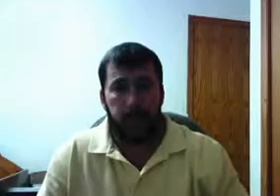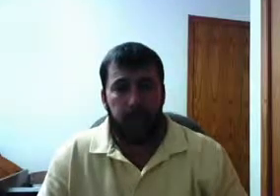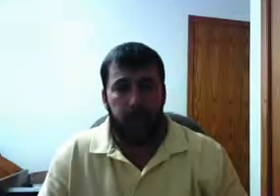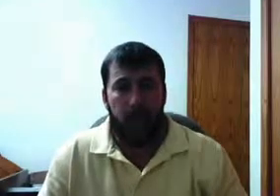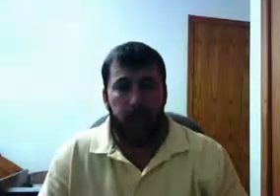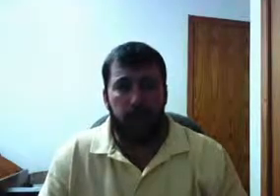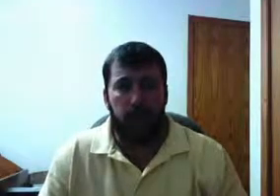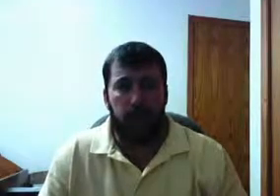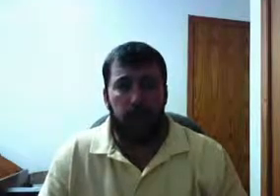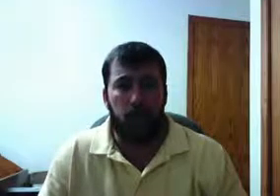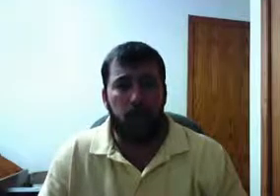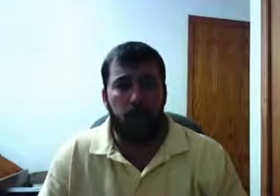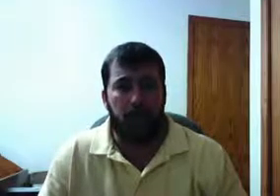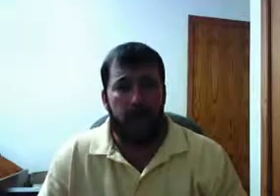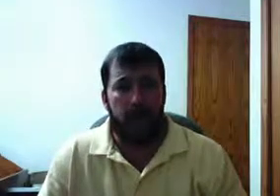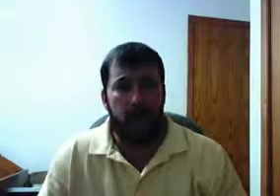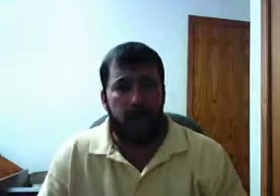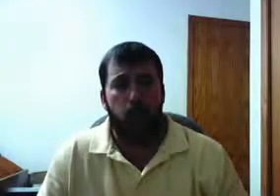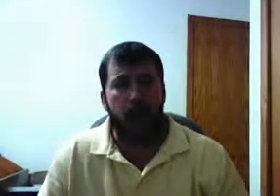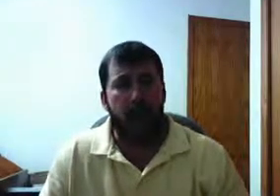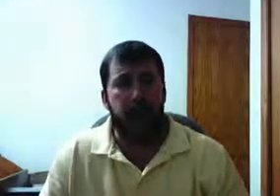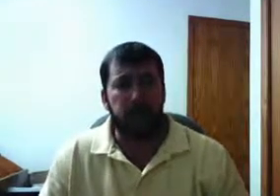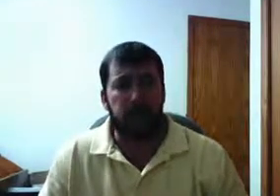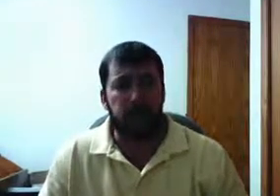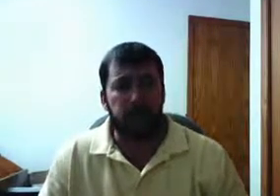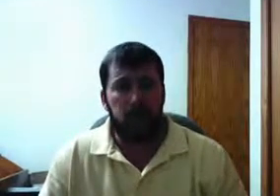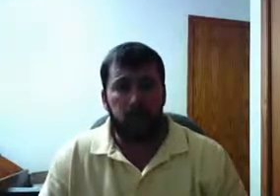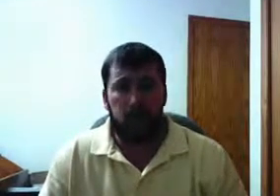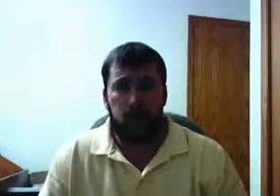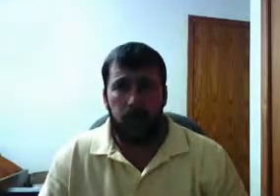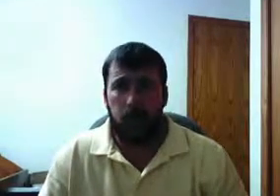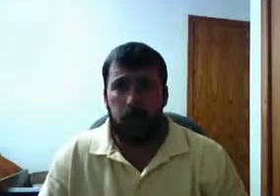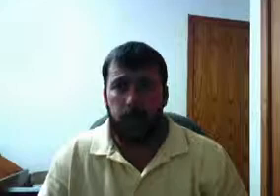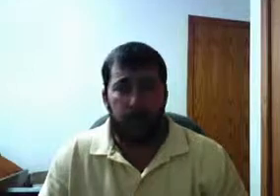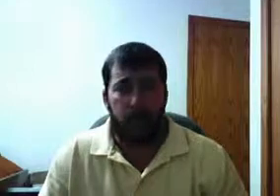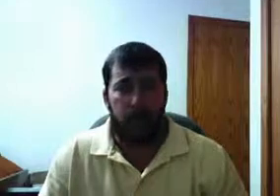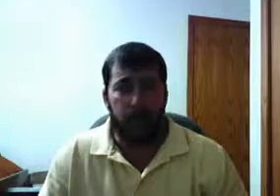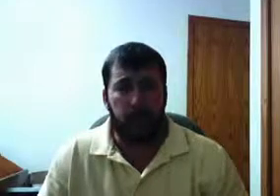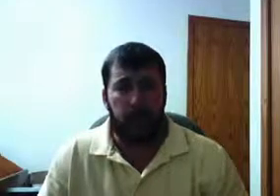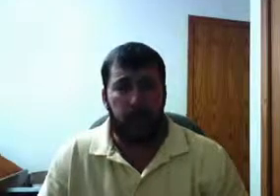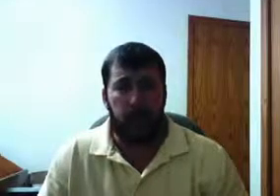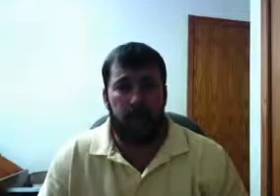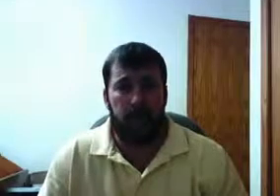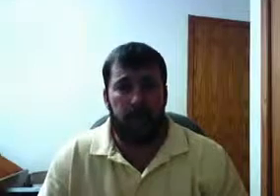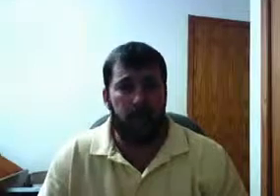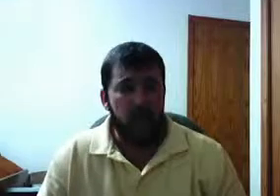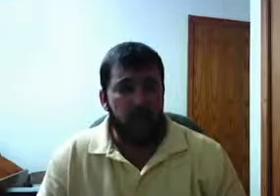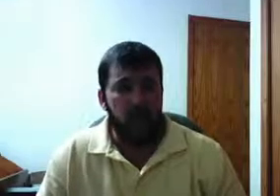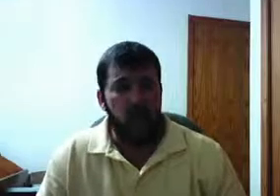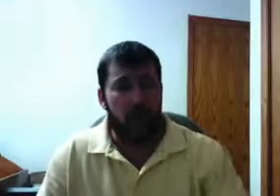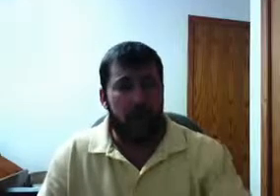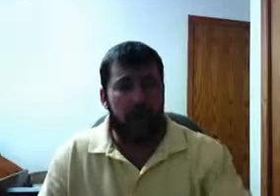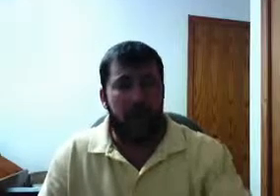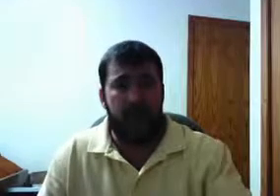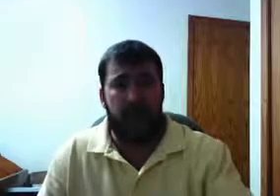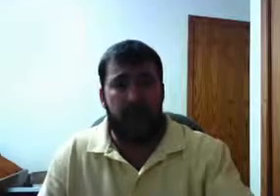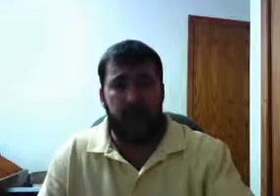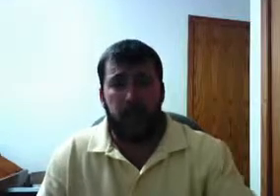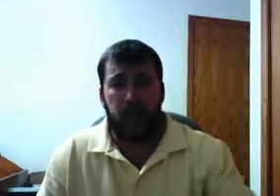Proverbs 31 woman! Go read it! You bunch of devils that's coming against us, you little old penny-ante gals that think you